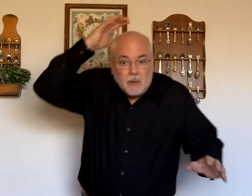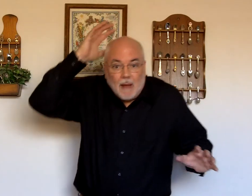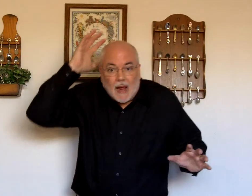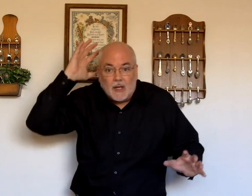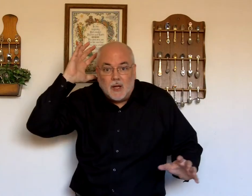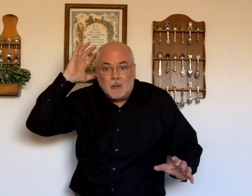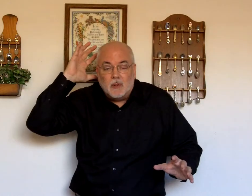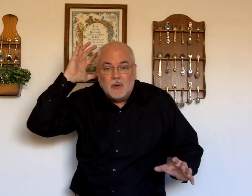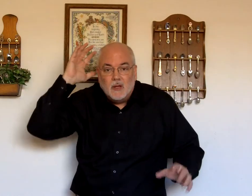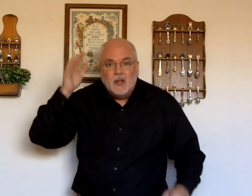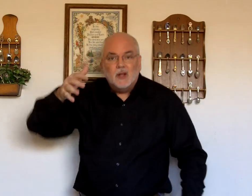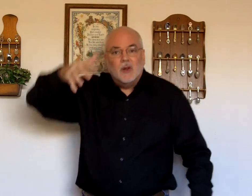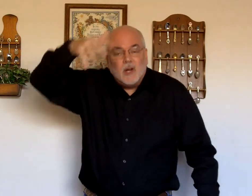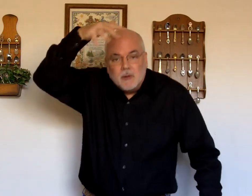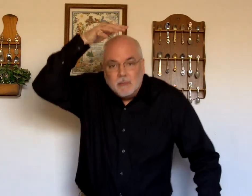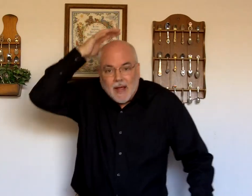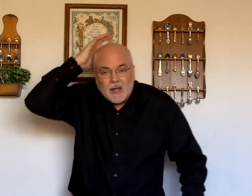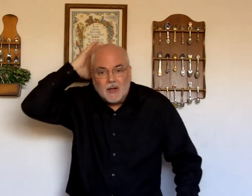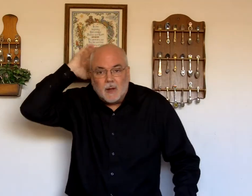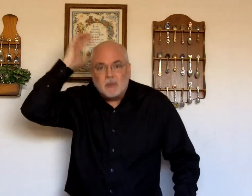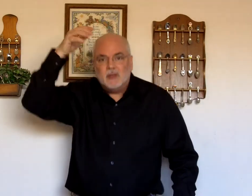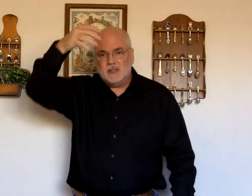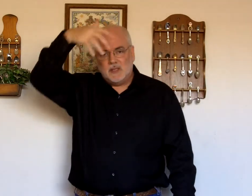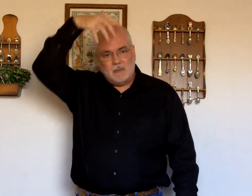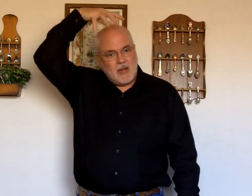Backing up. You're. to be. Backing up. When.